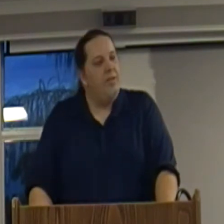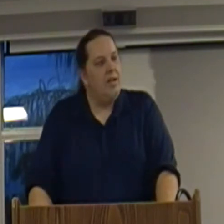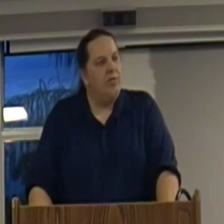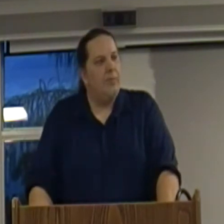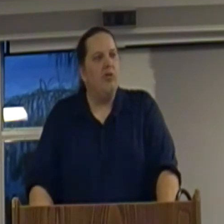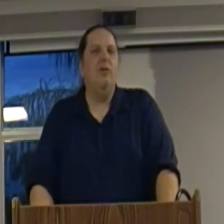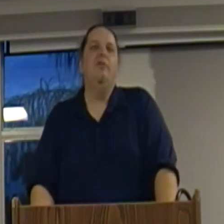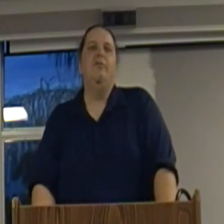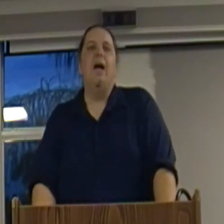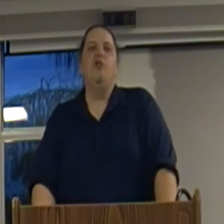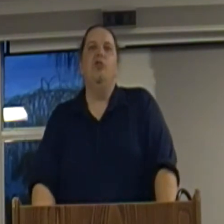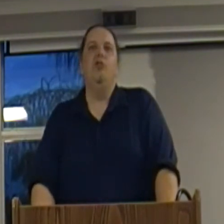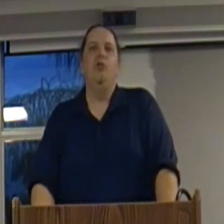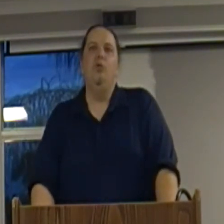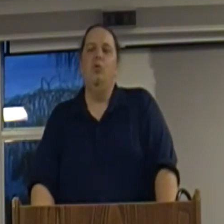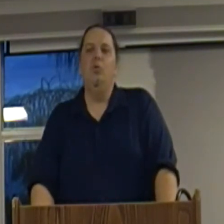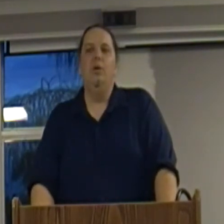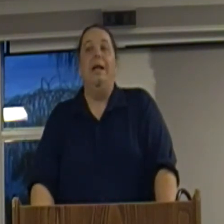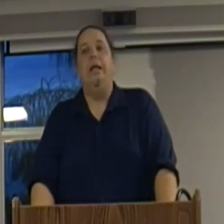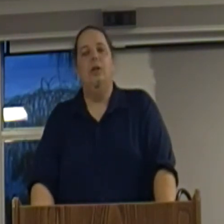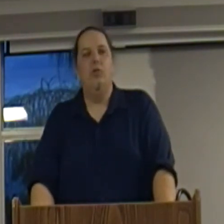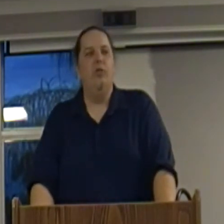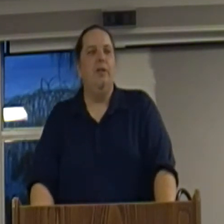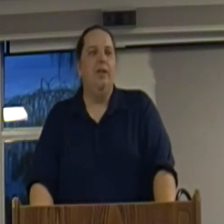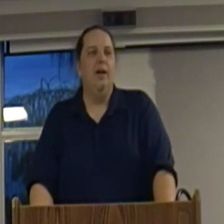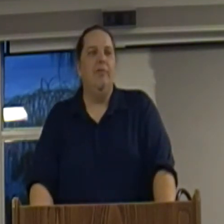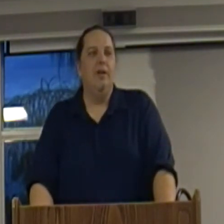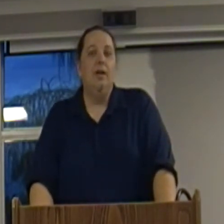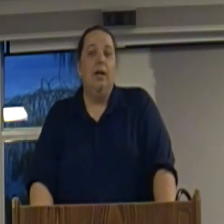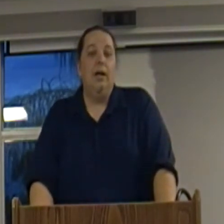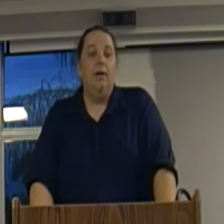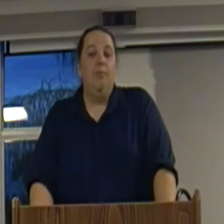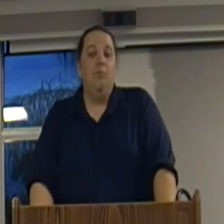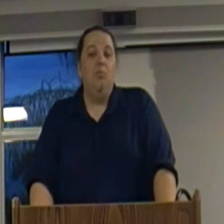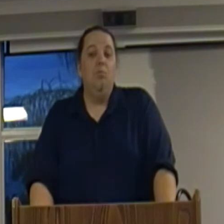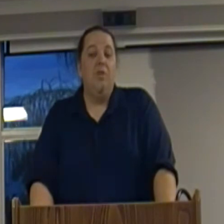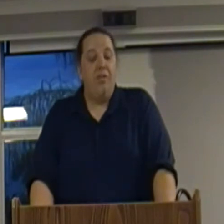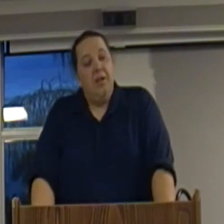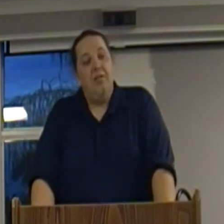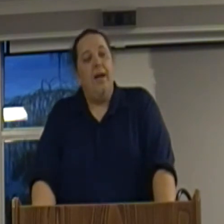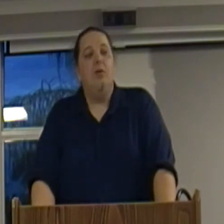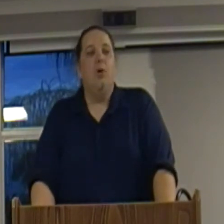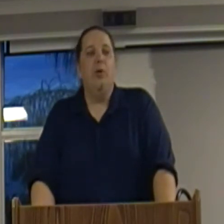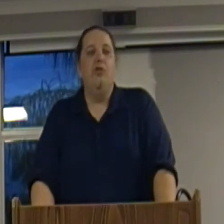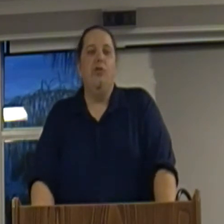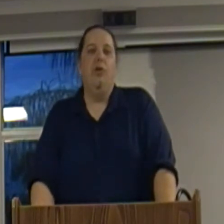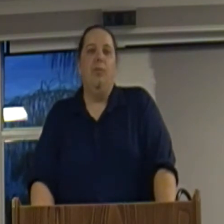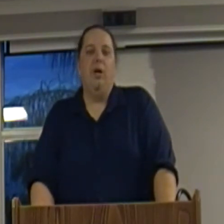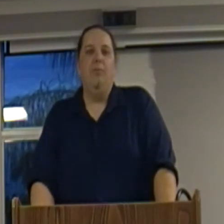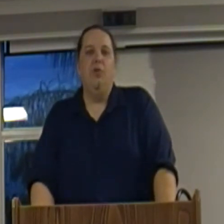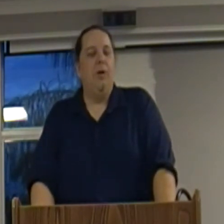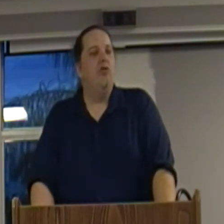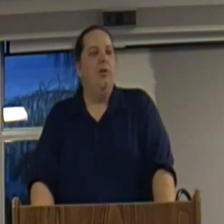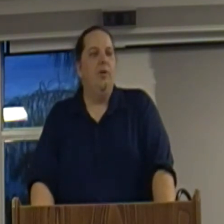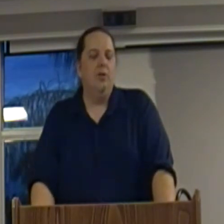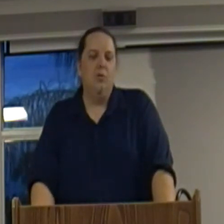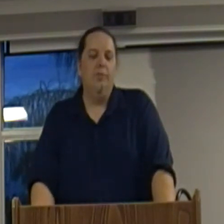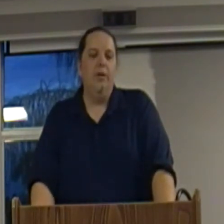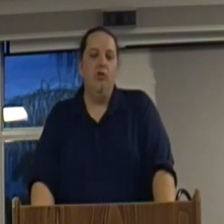with the exception of fascists, who, interestingly enough, um, think that corporations are a problem, especially if they're controlled by